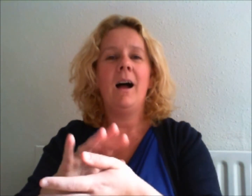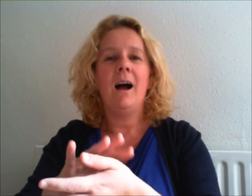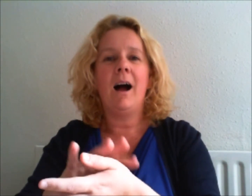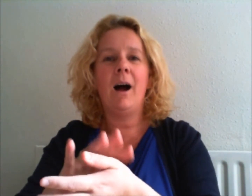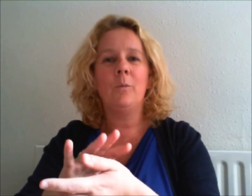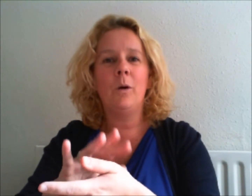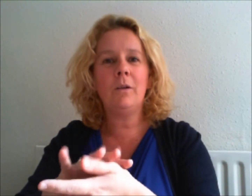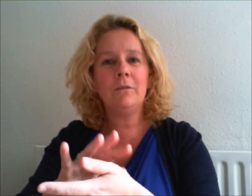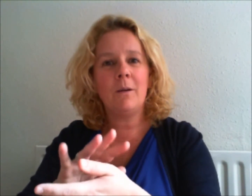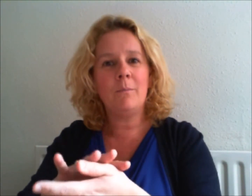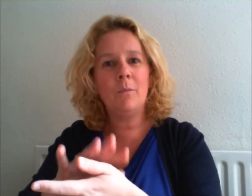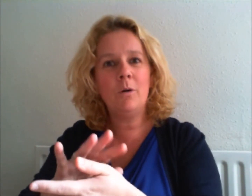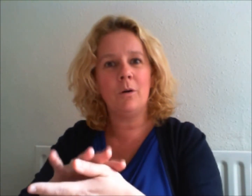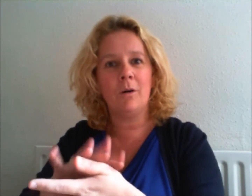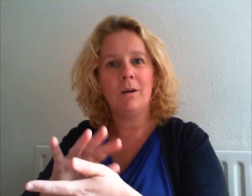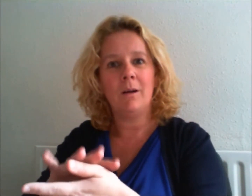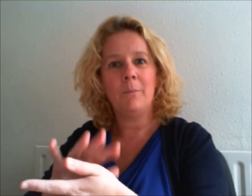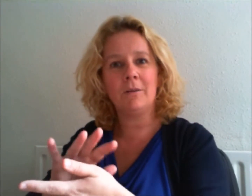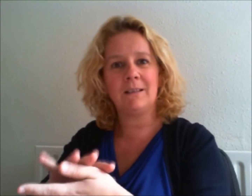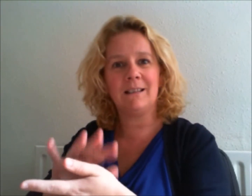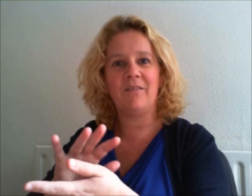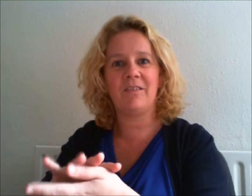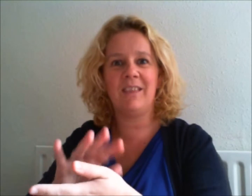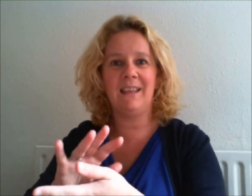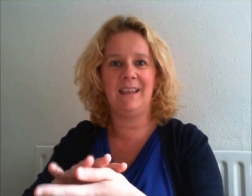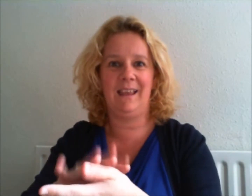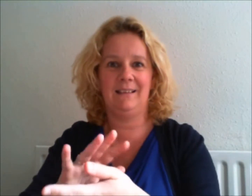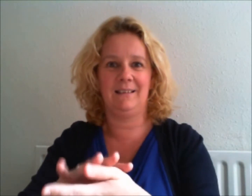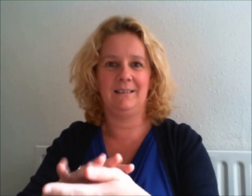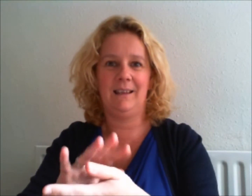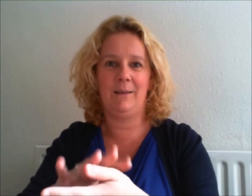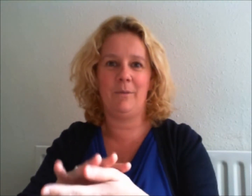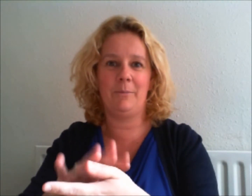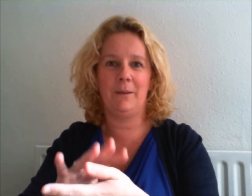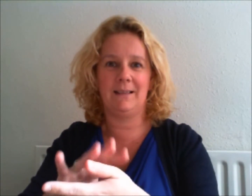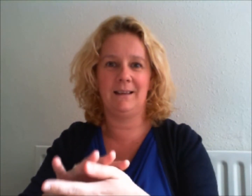I want more positive thinking in my business.